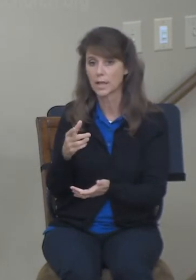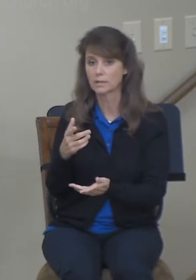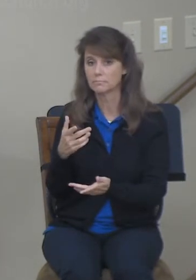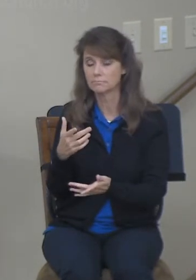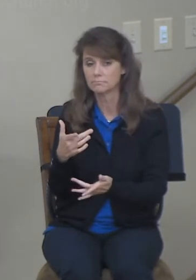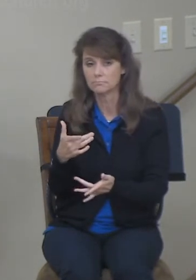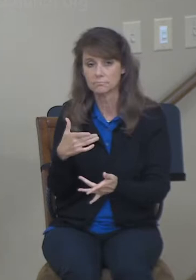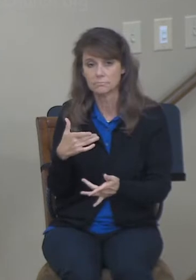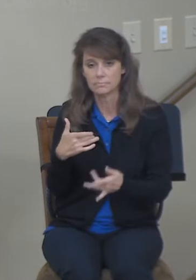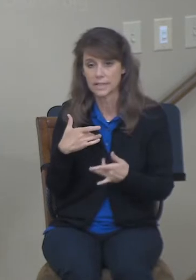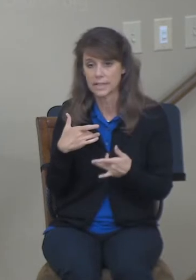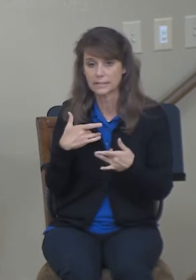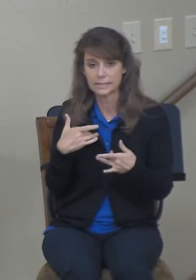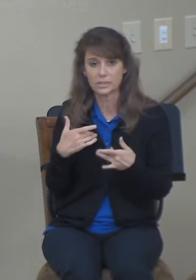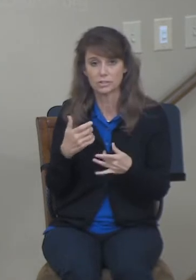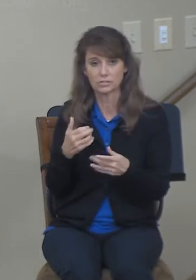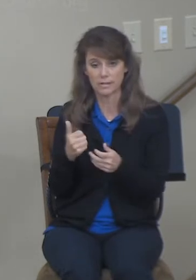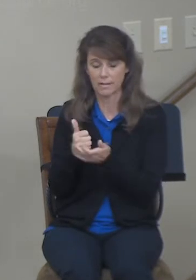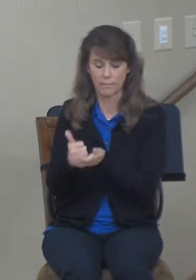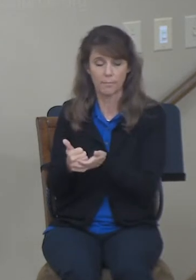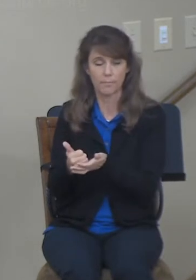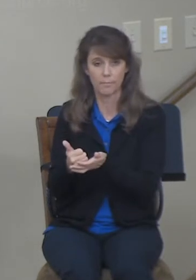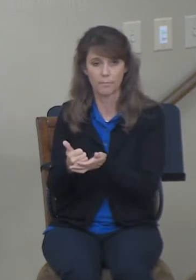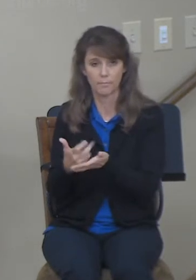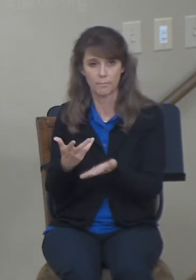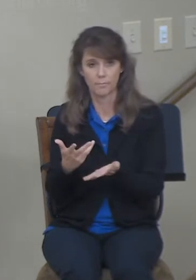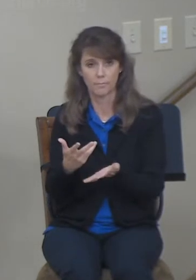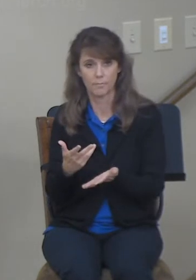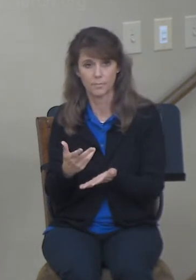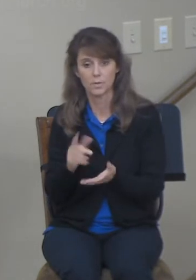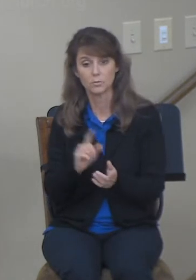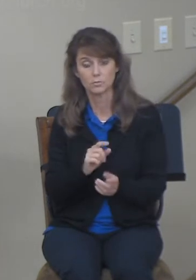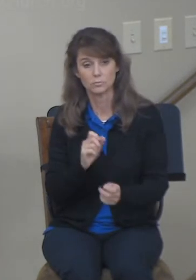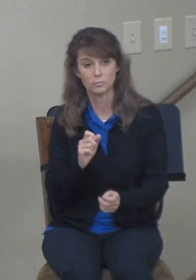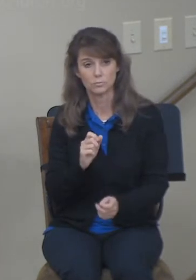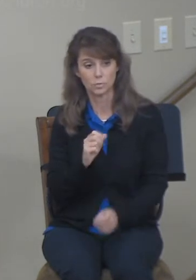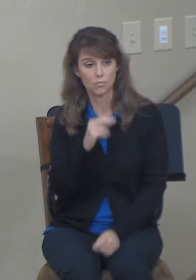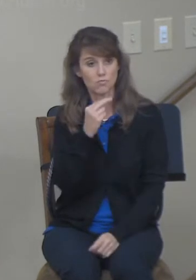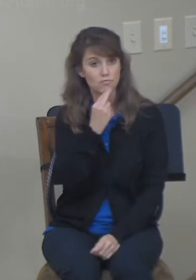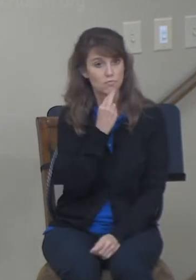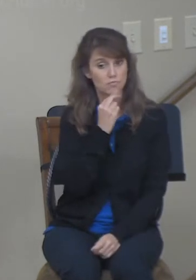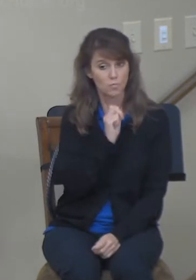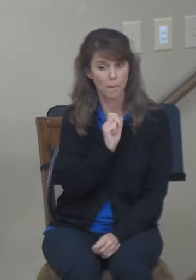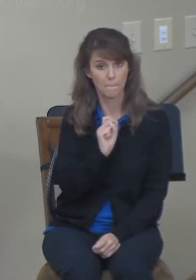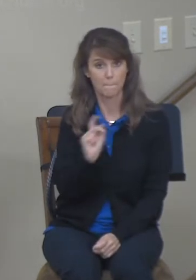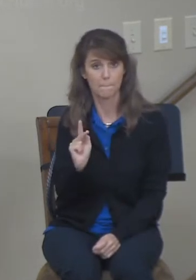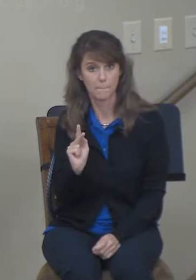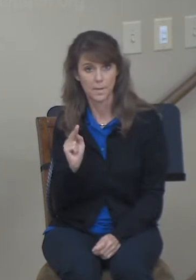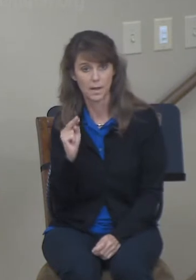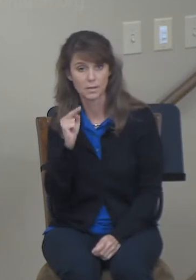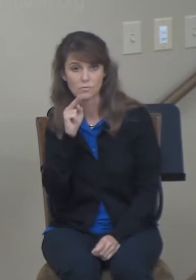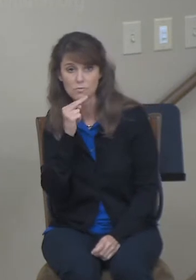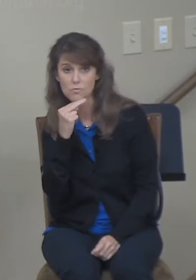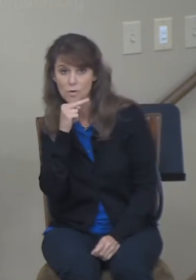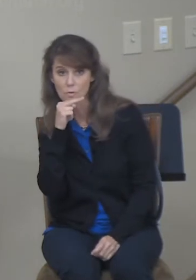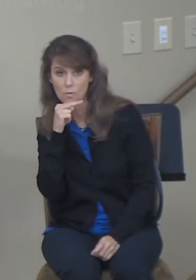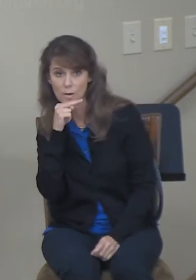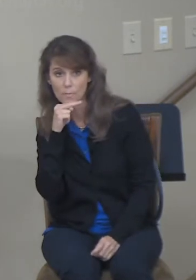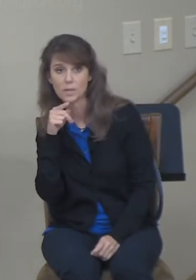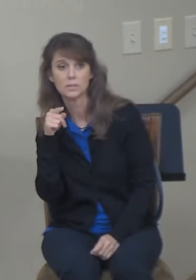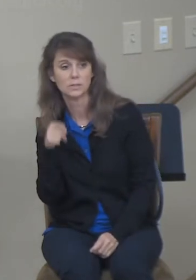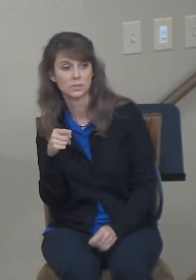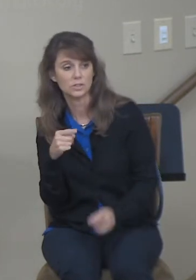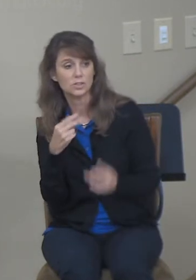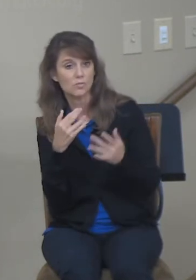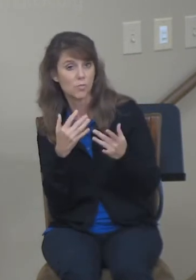She takes it back to Naomi and Naomi tells her in verse 18. Then she said, wait, my daughter, until you know how the matter turns out